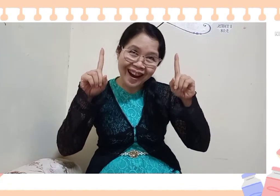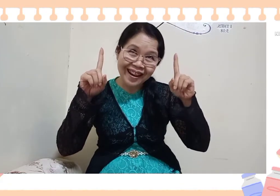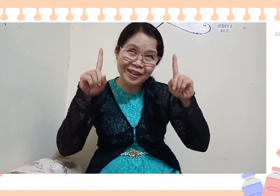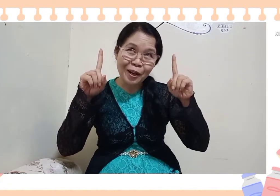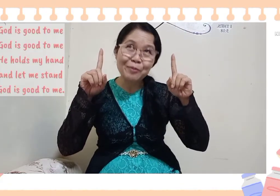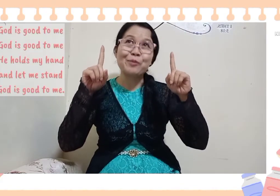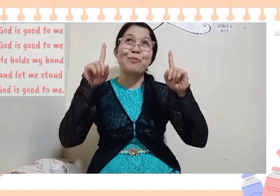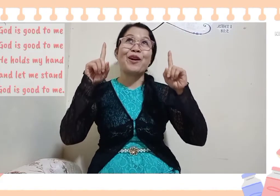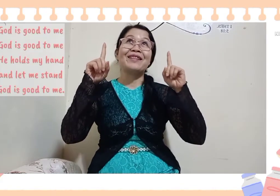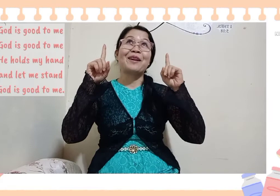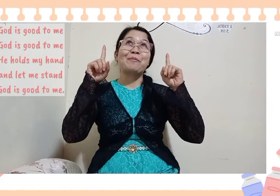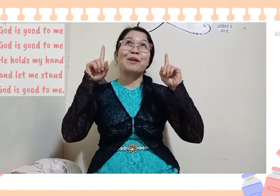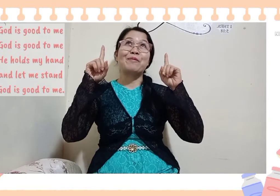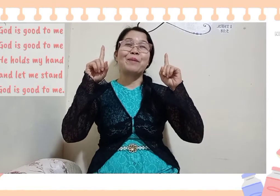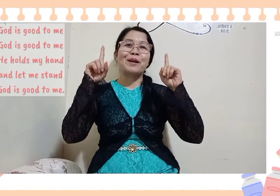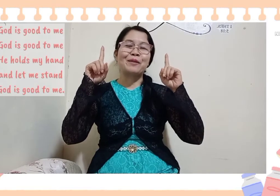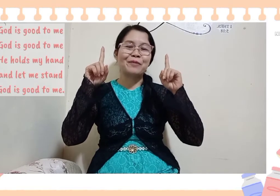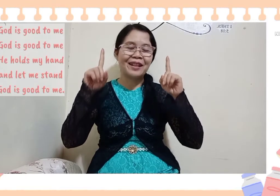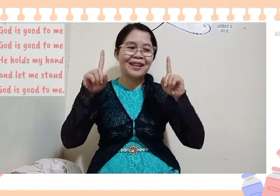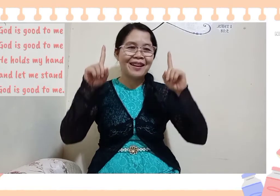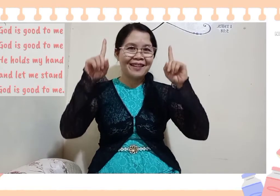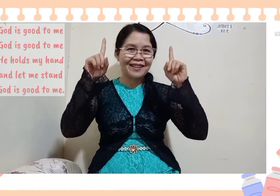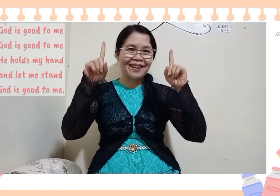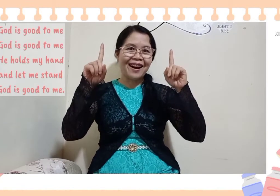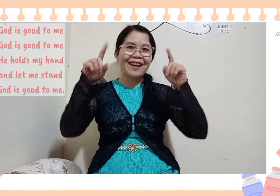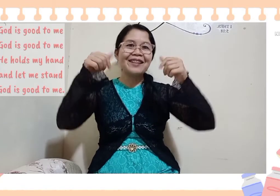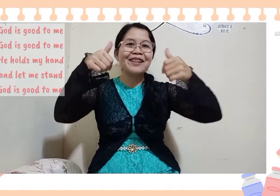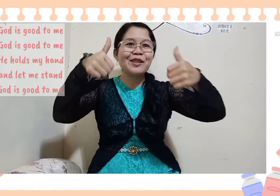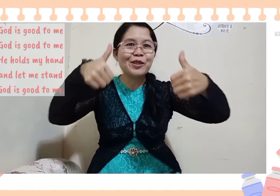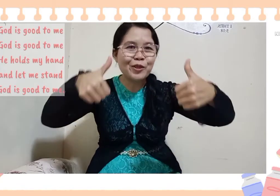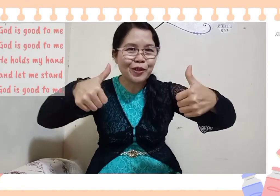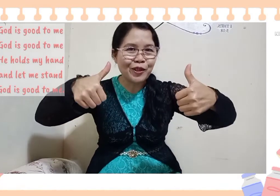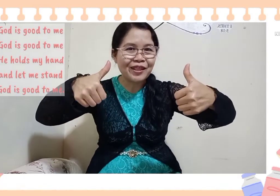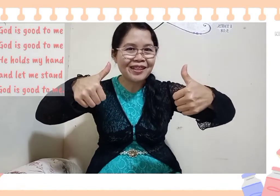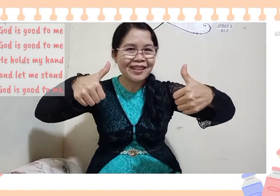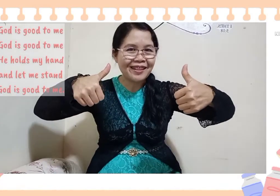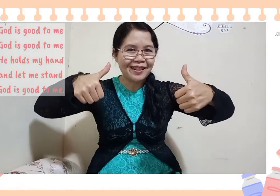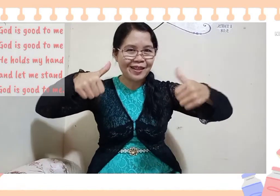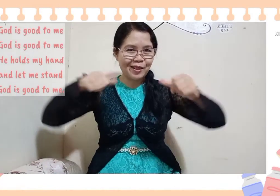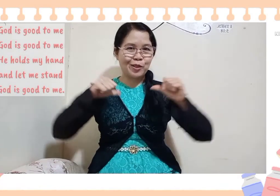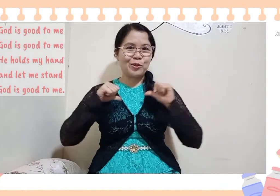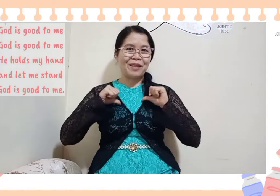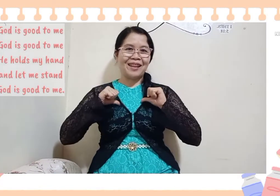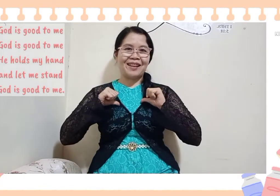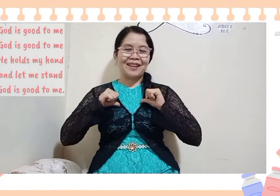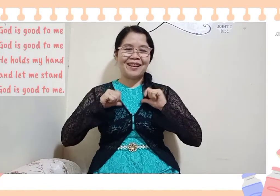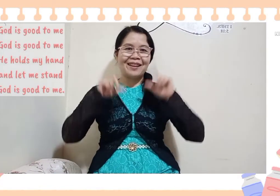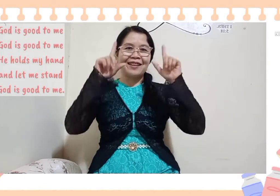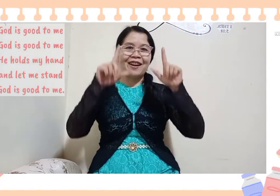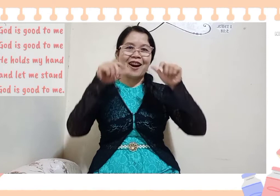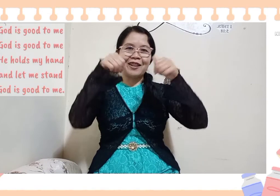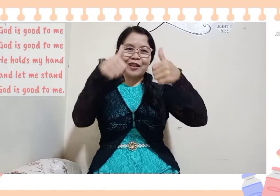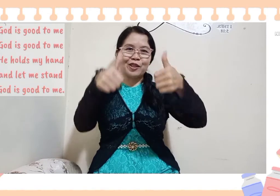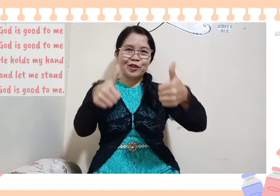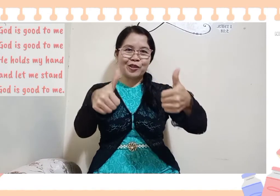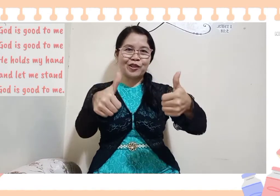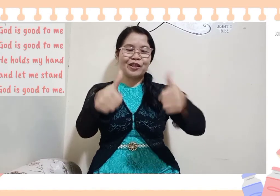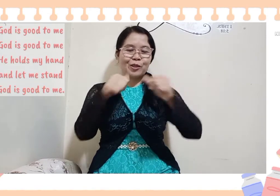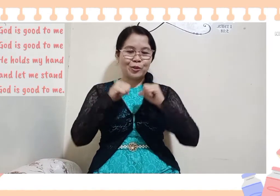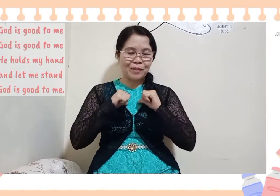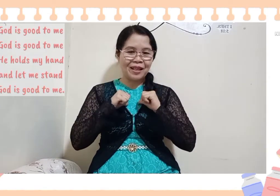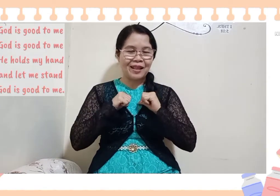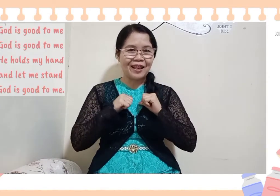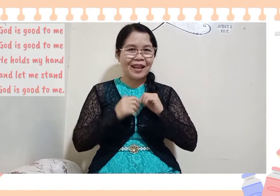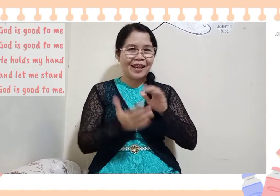God, you have to point up above. God is good to me. God is